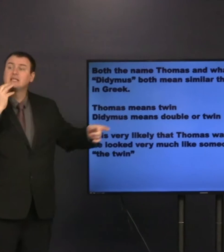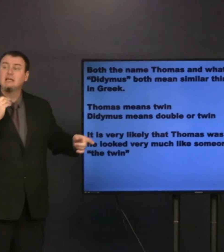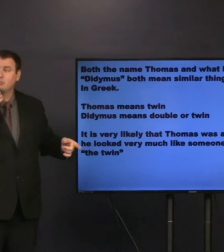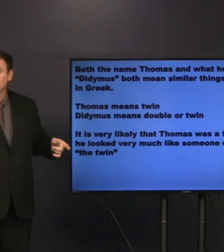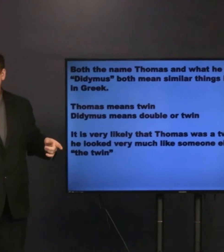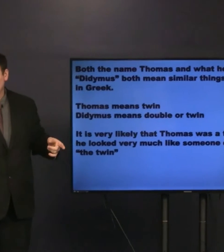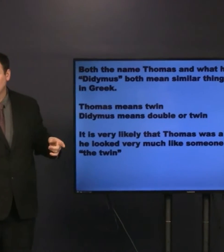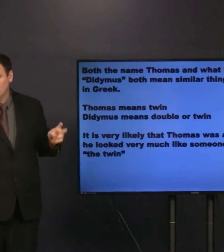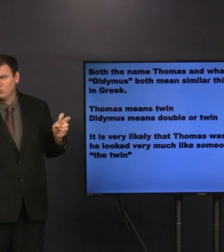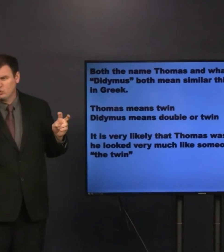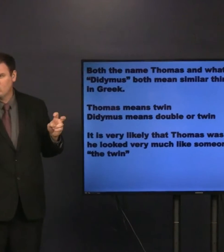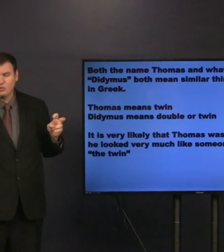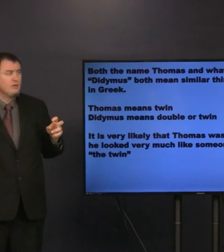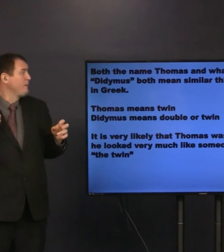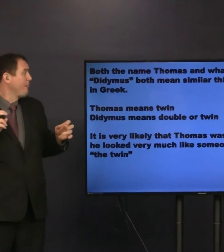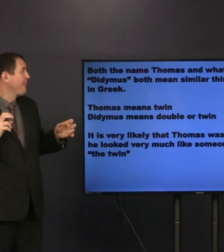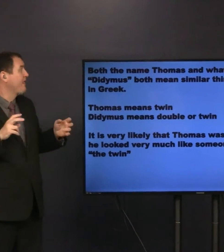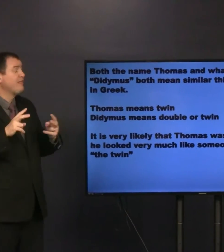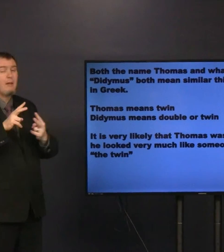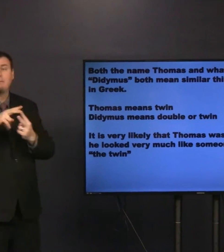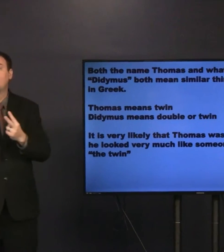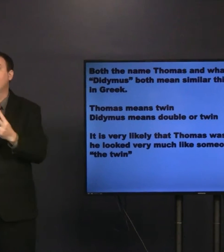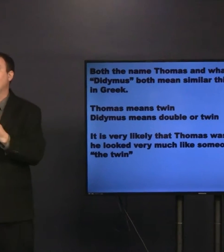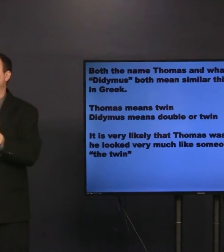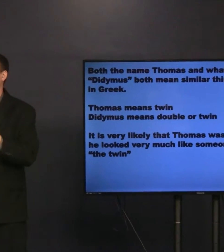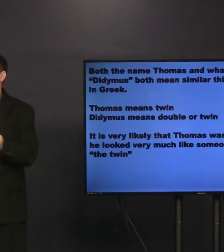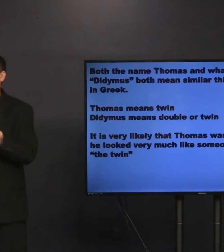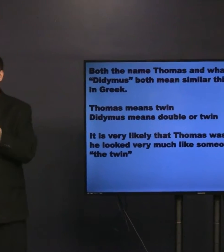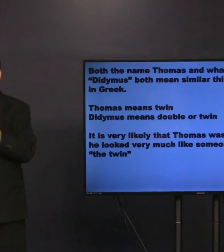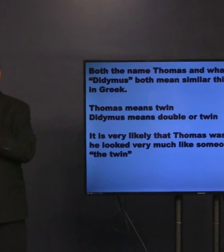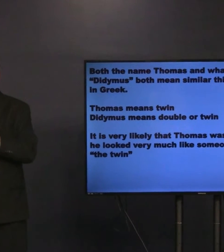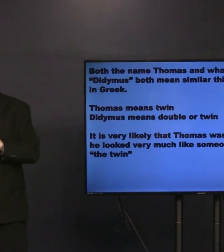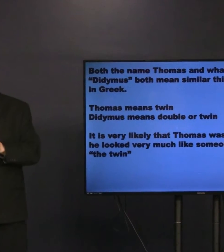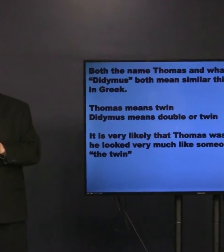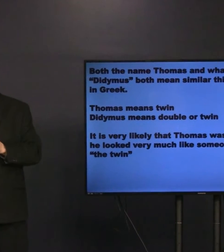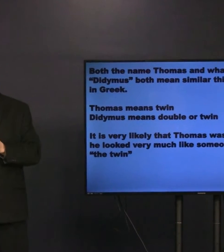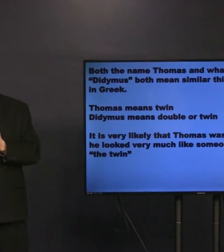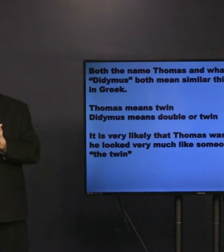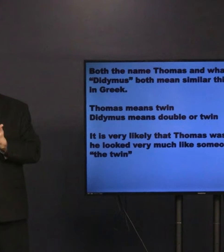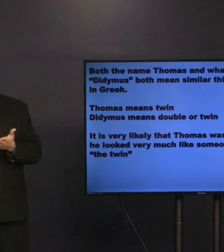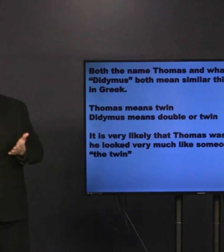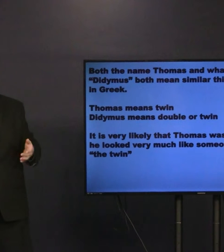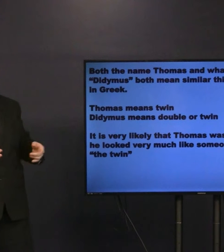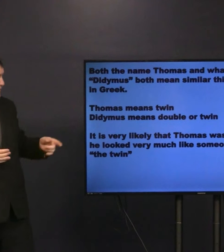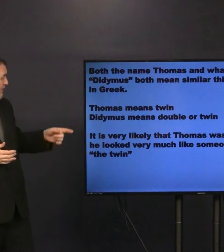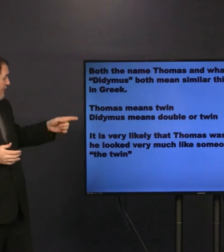is and both of them mean the same thing.